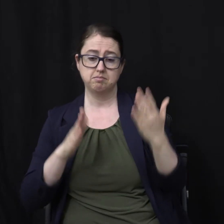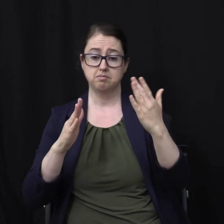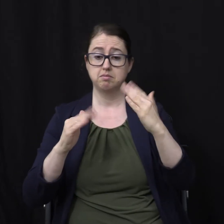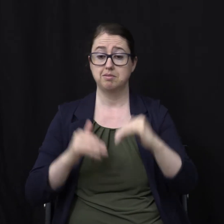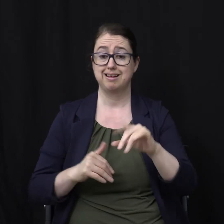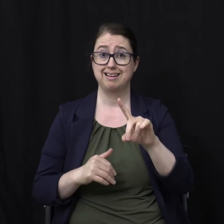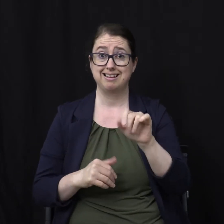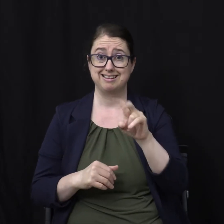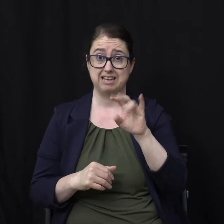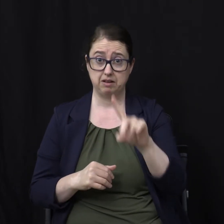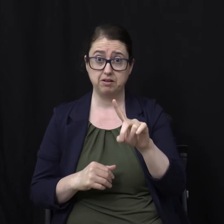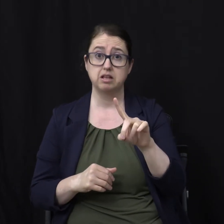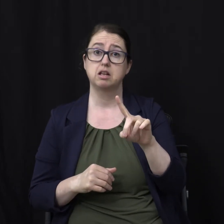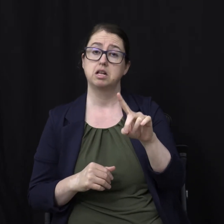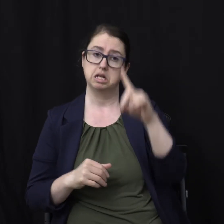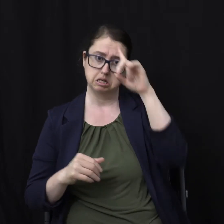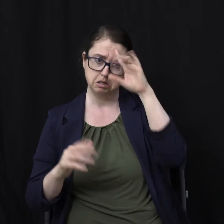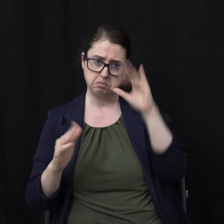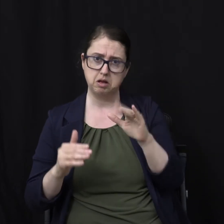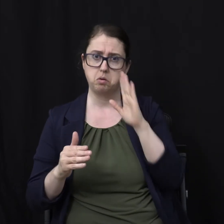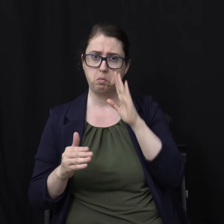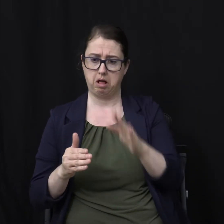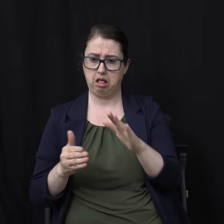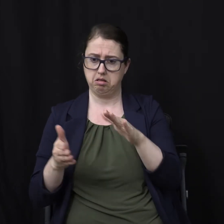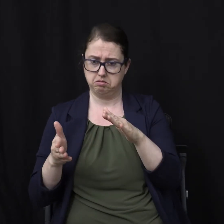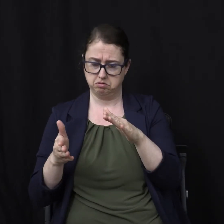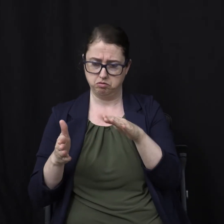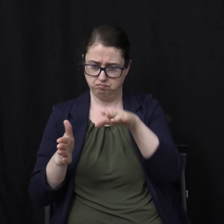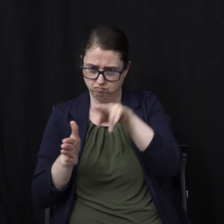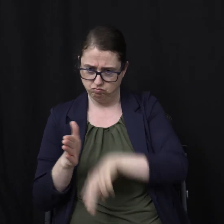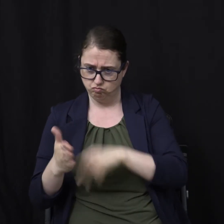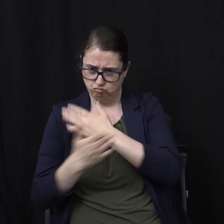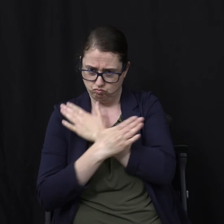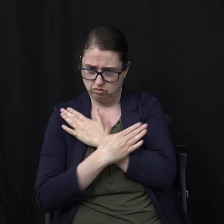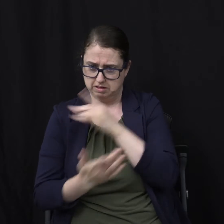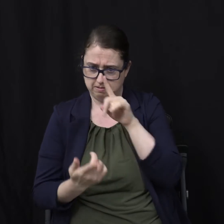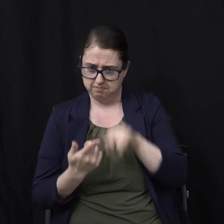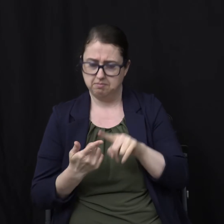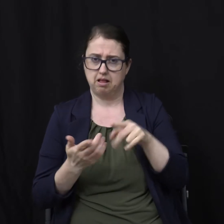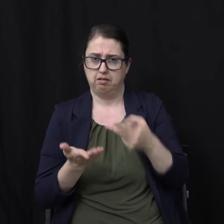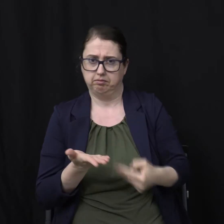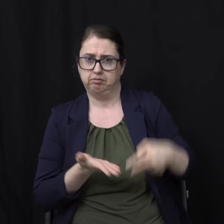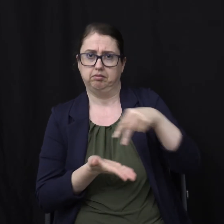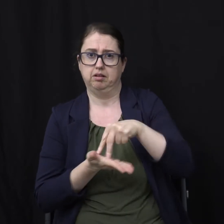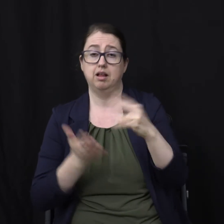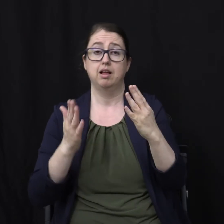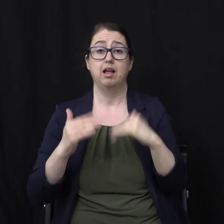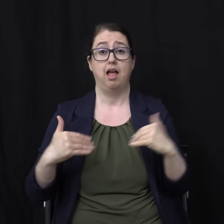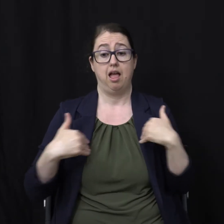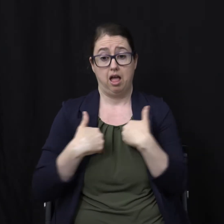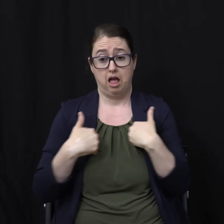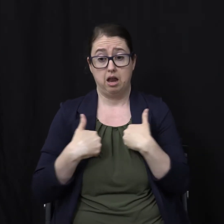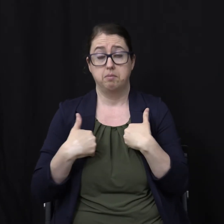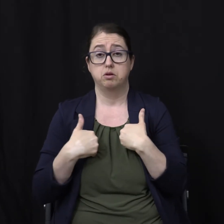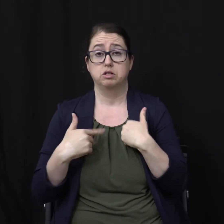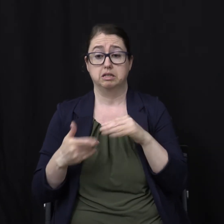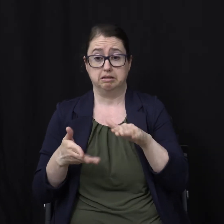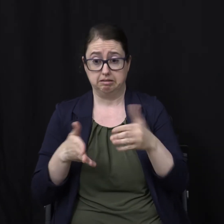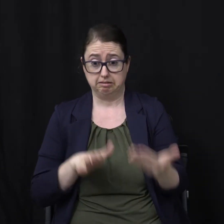David Expected to go until the resurrection It is where animals go when they die You already know what